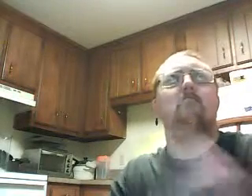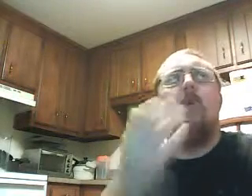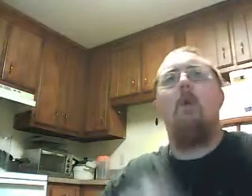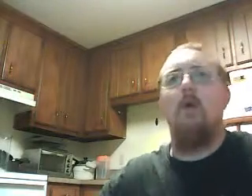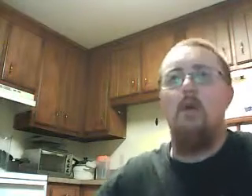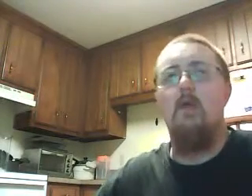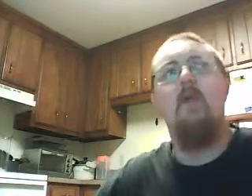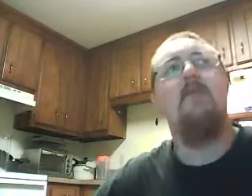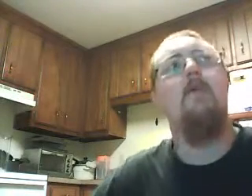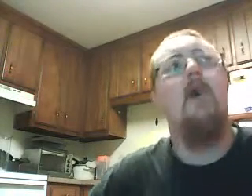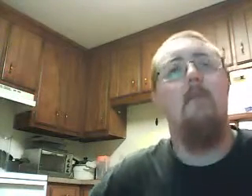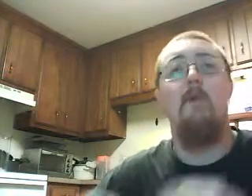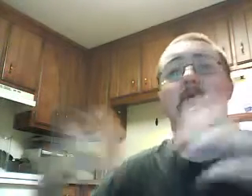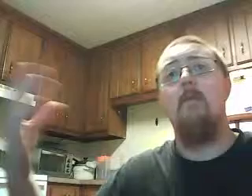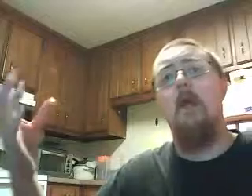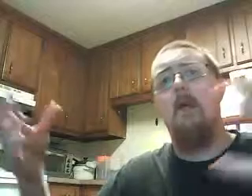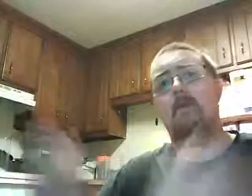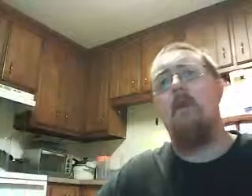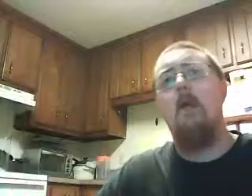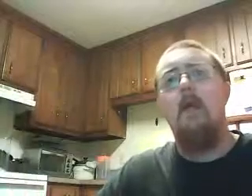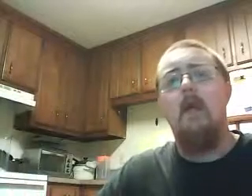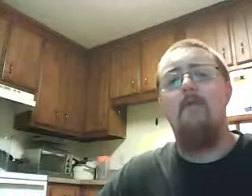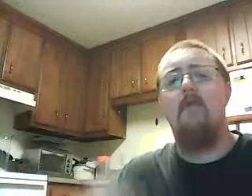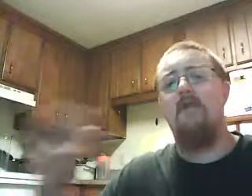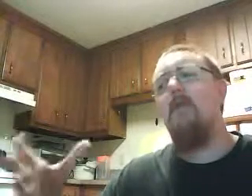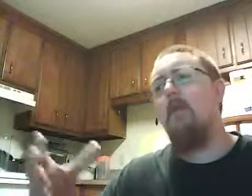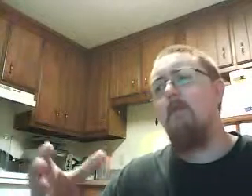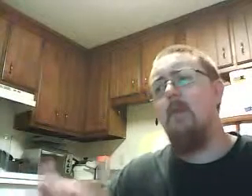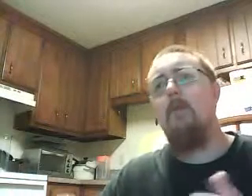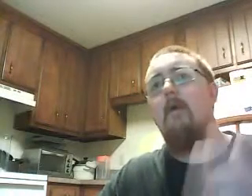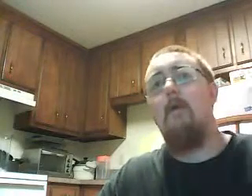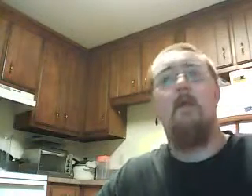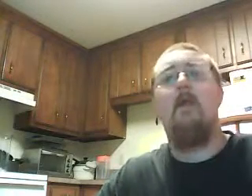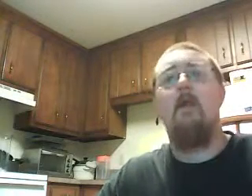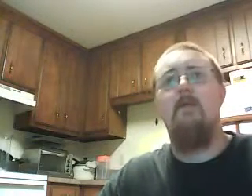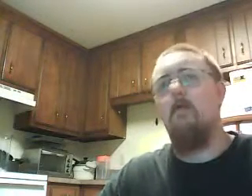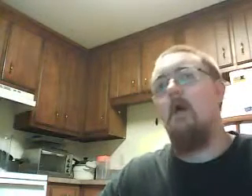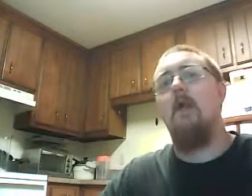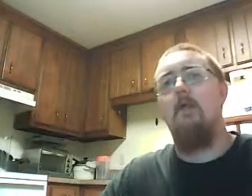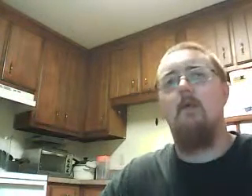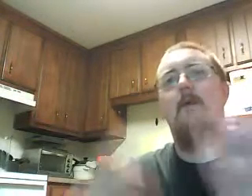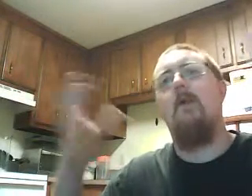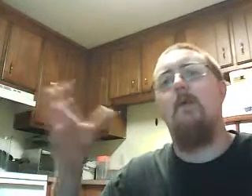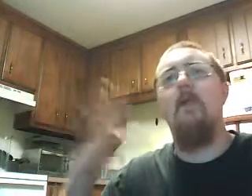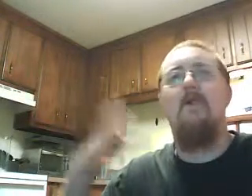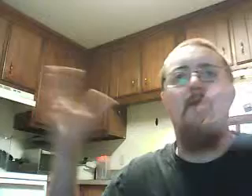oh, I don't know, let's say you have a bunch of eBay items and you've listed them, you know, about three times and you're not, three to five